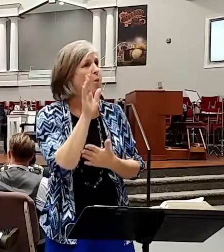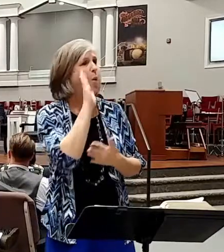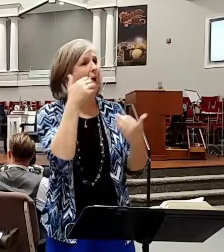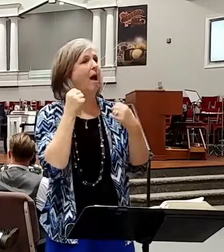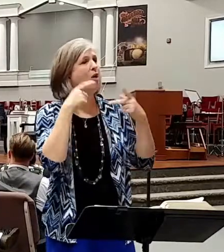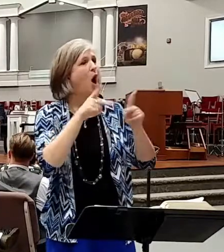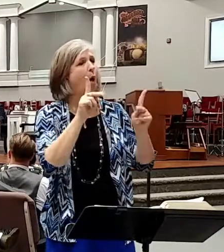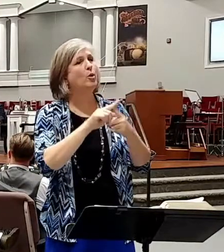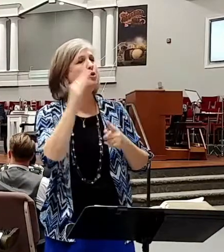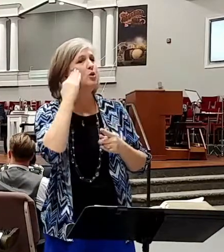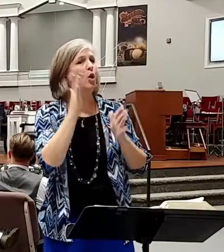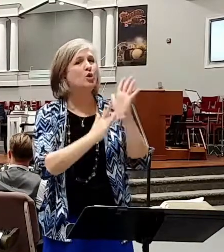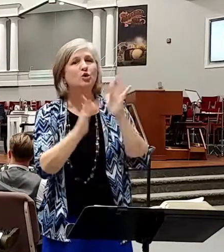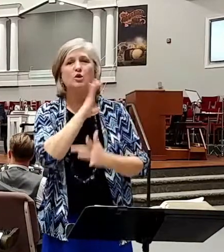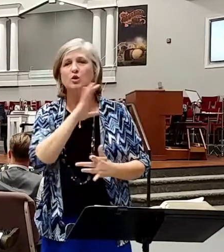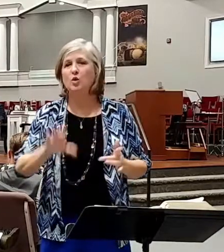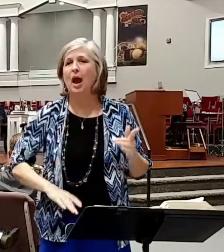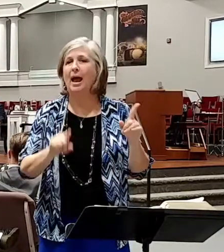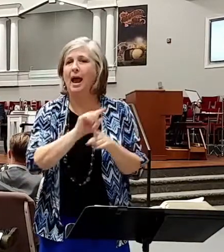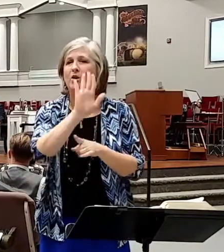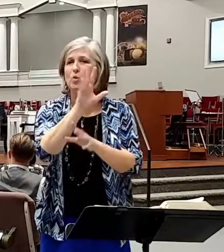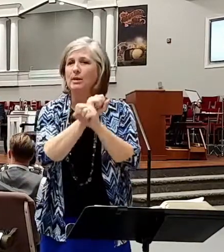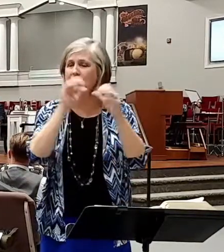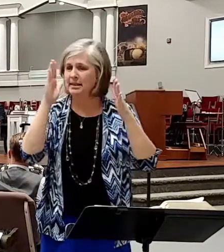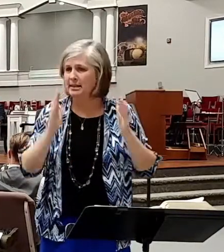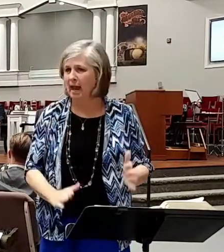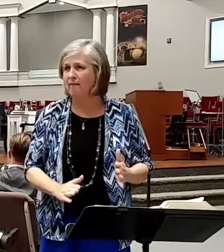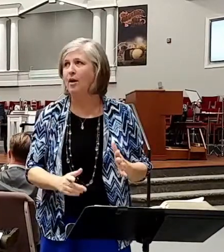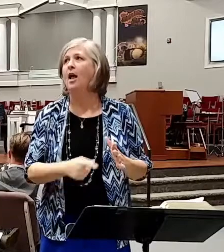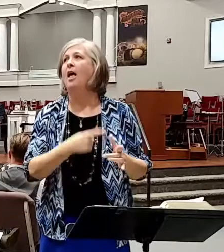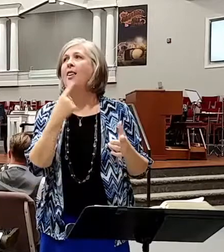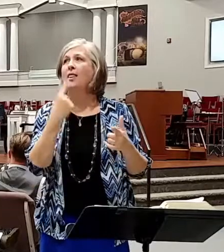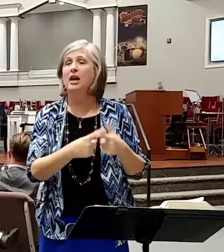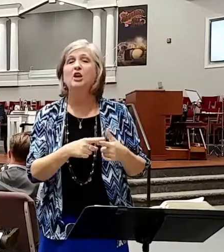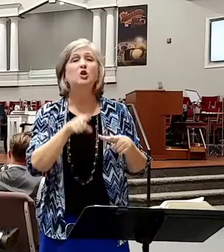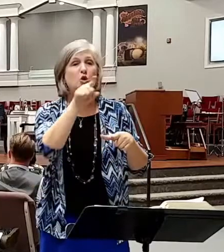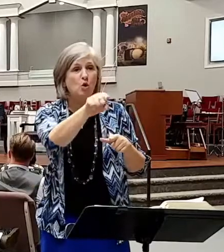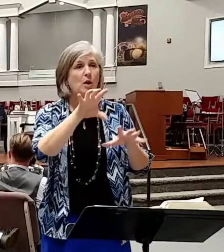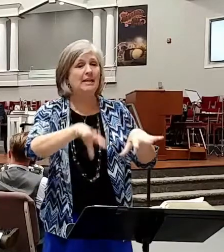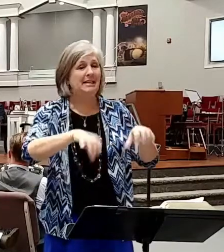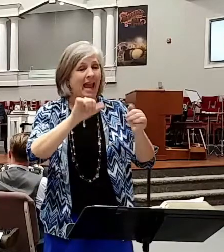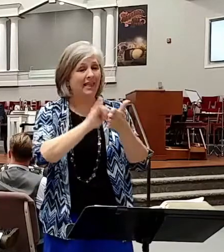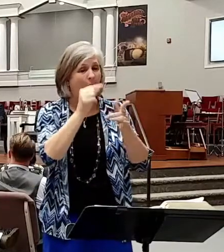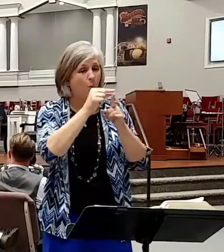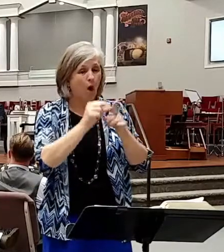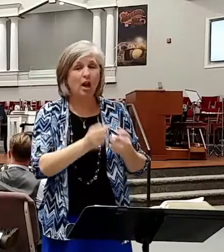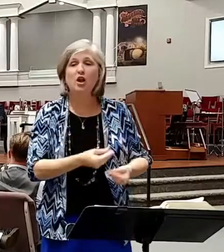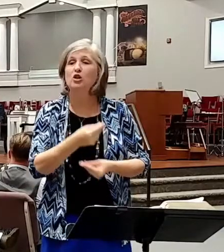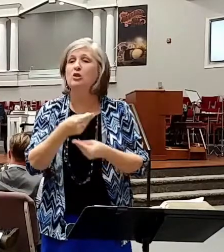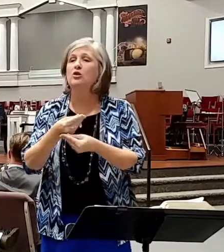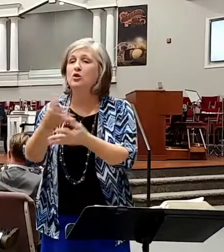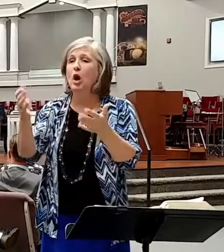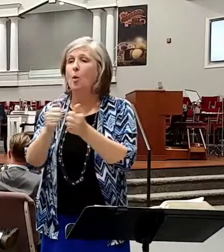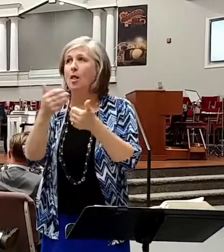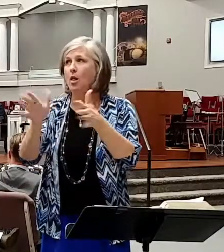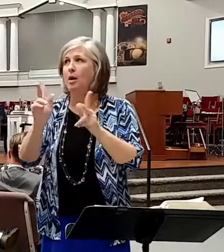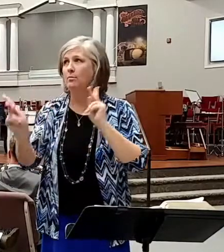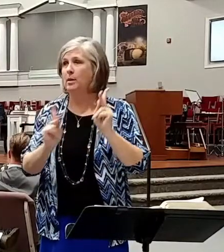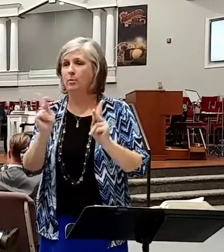to know Jesus Christ as your Lord and Savior and then take that Word and share it with a lost and dying world. For